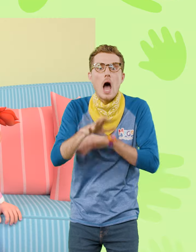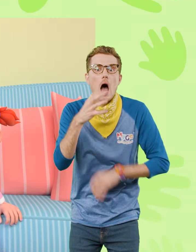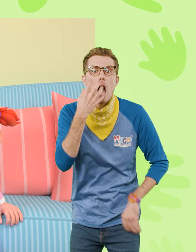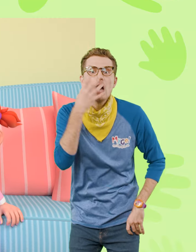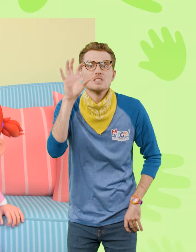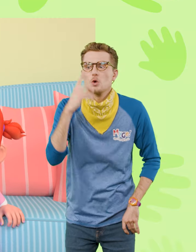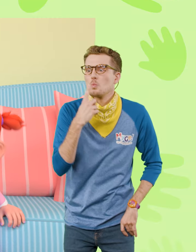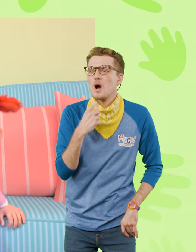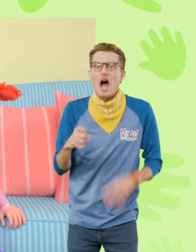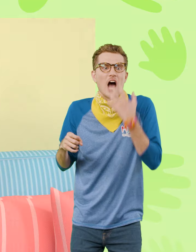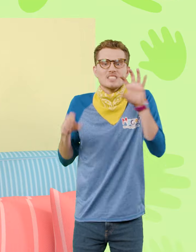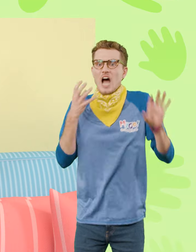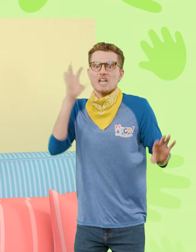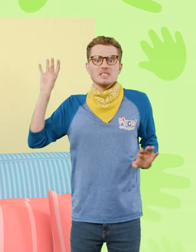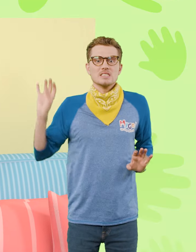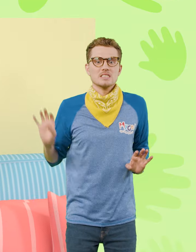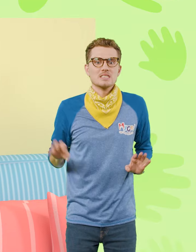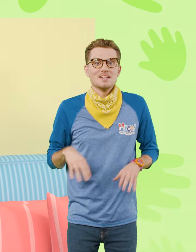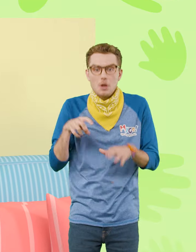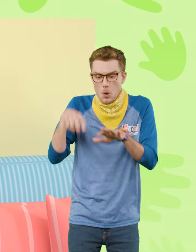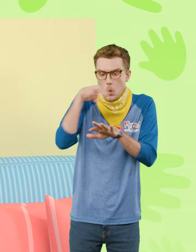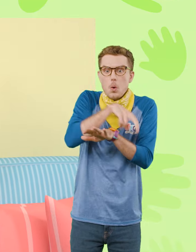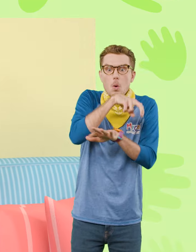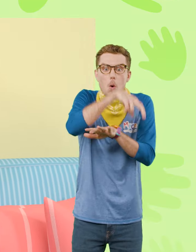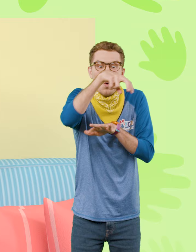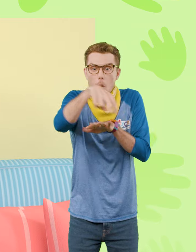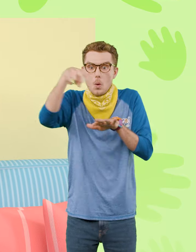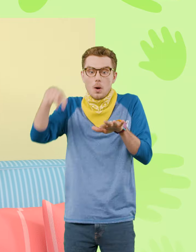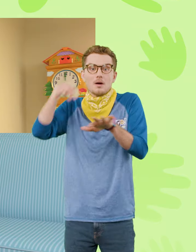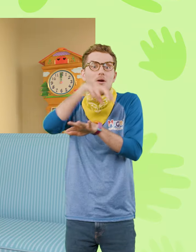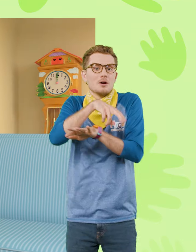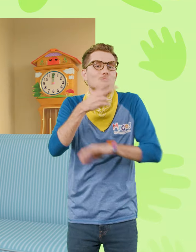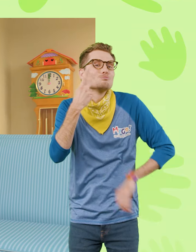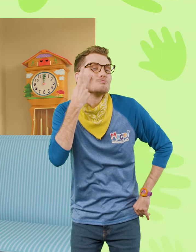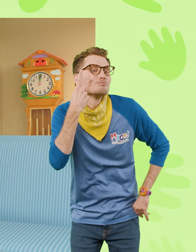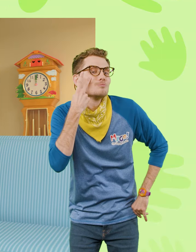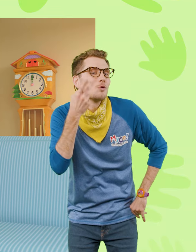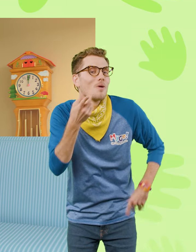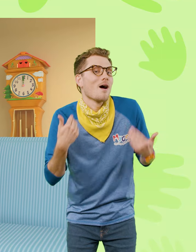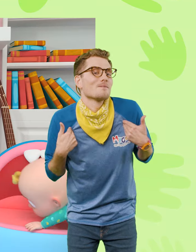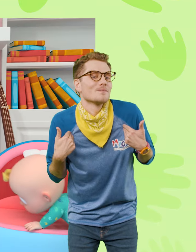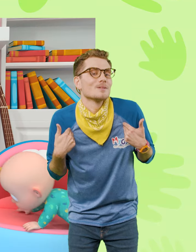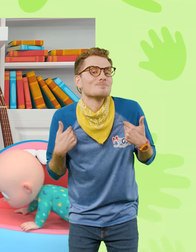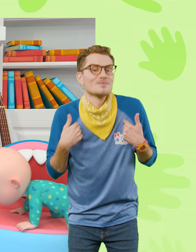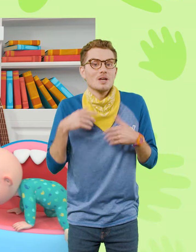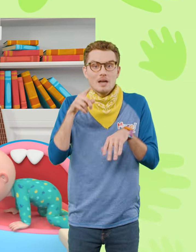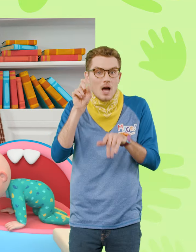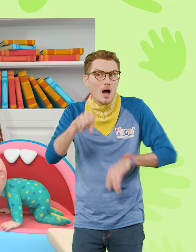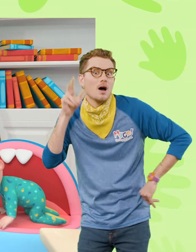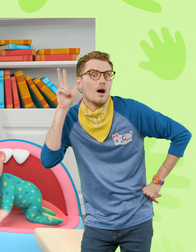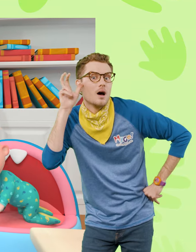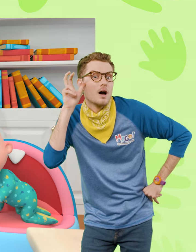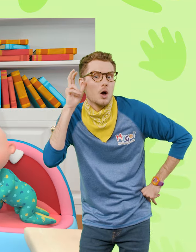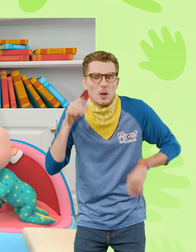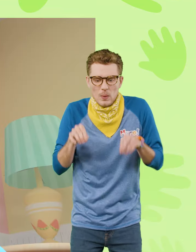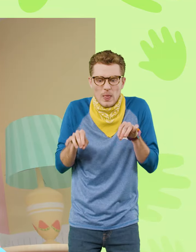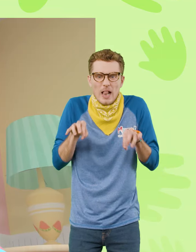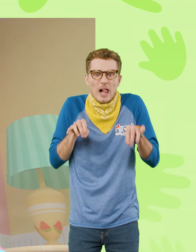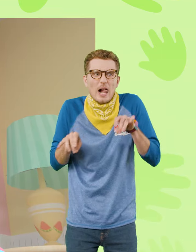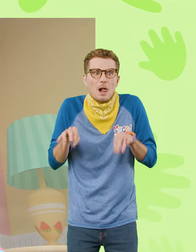red hot hot Jump across, see what you've got Can you hear it, this amp